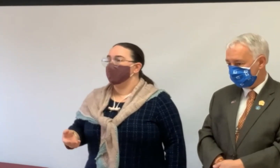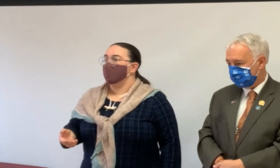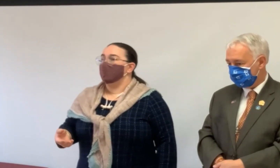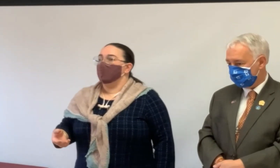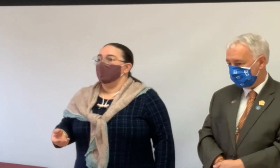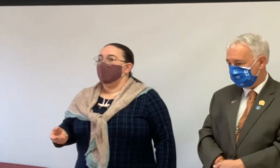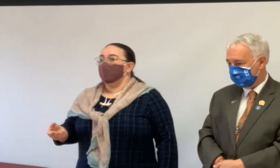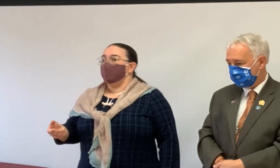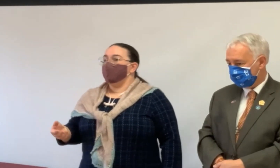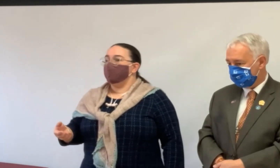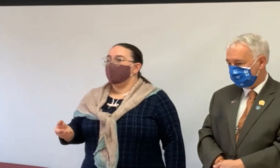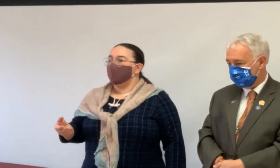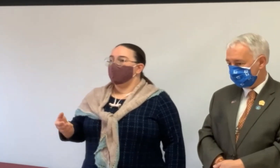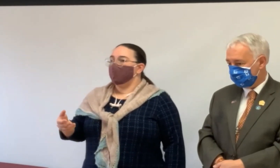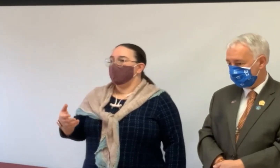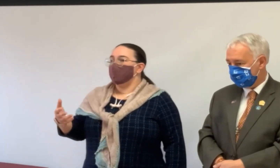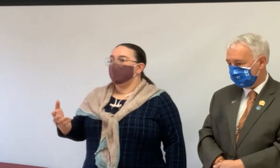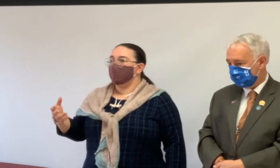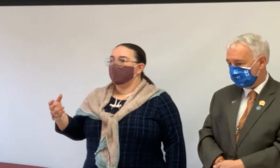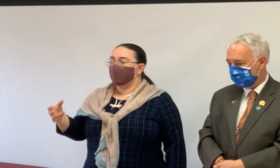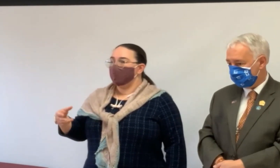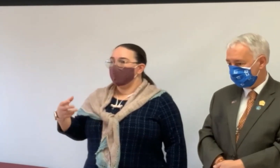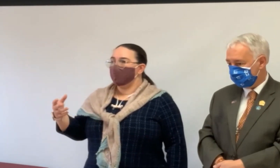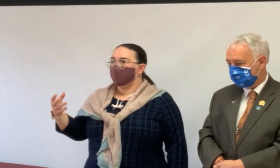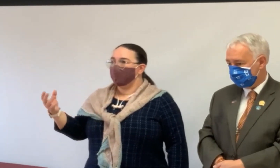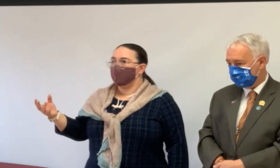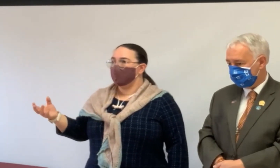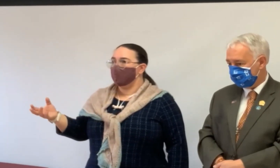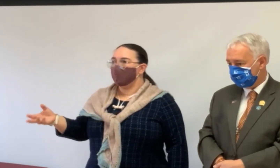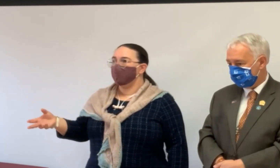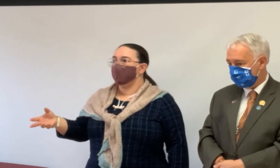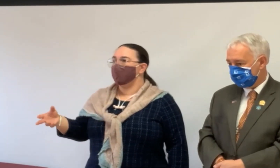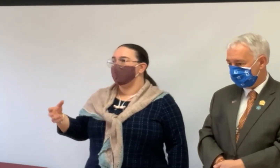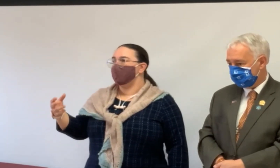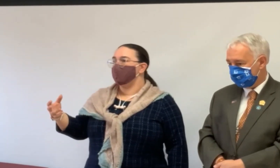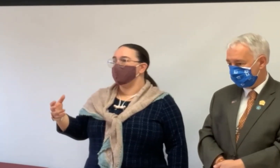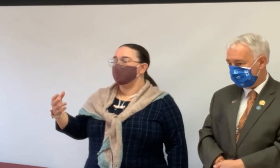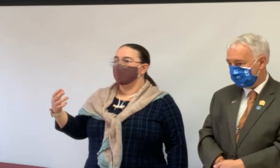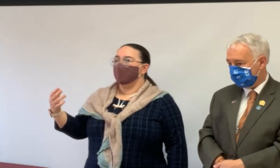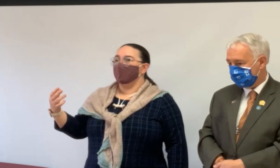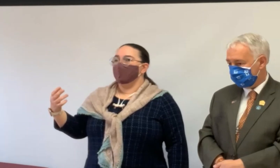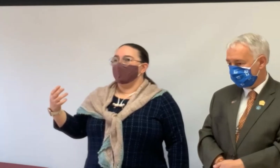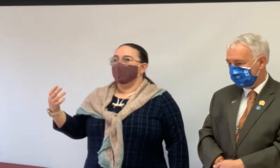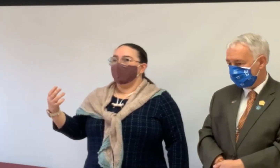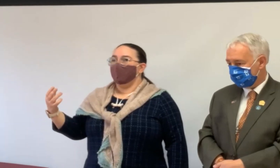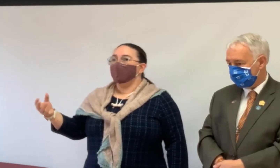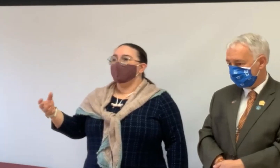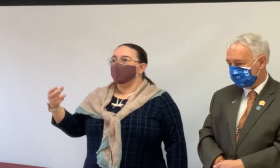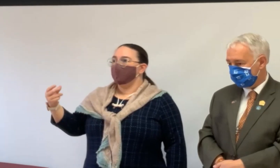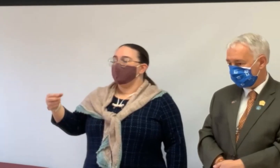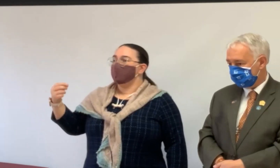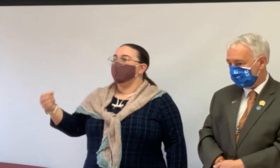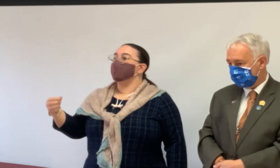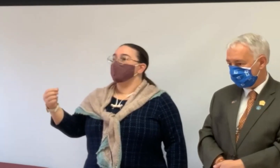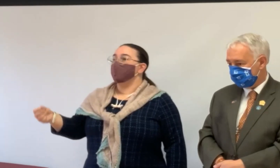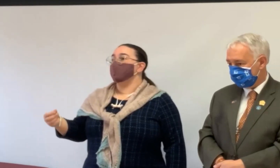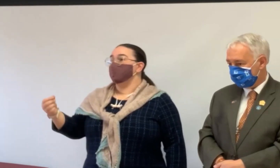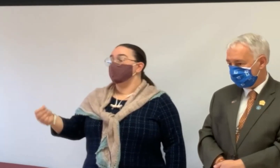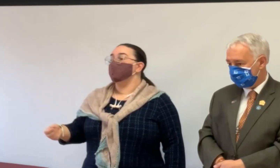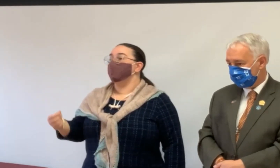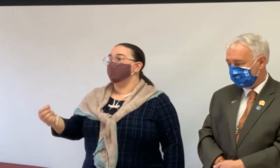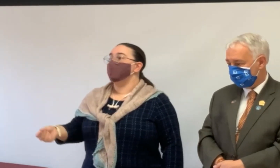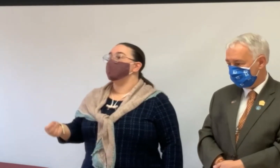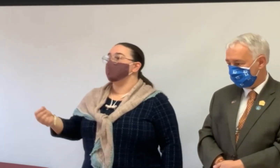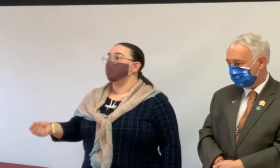else. Um, because unfortunately most of the real estate industry is out there to just have more